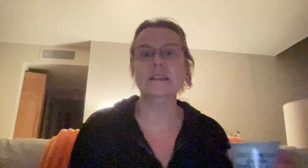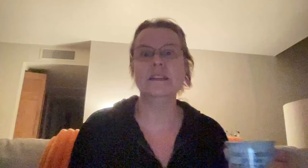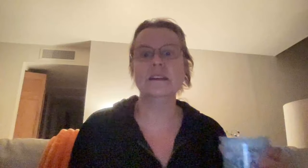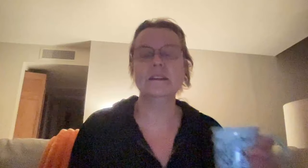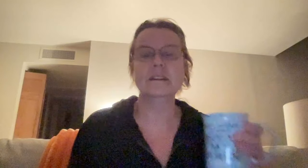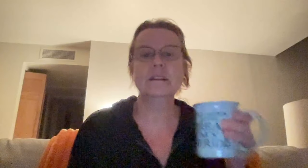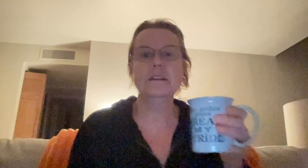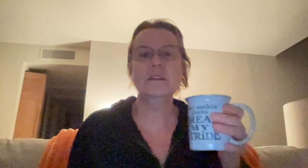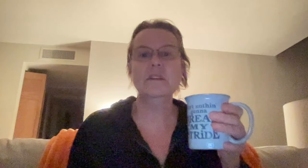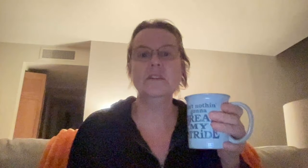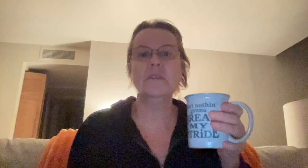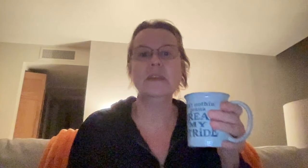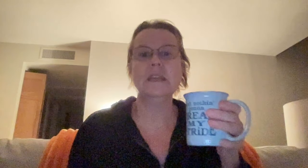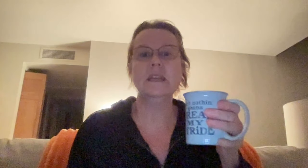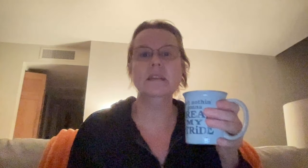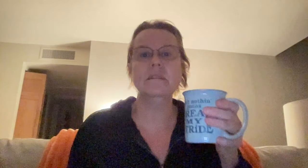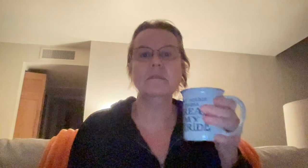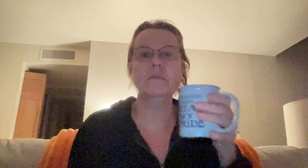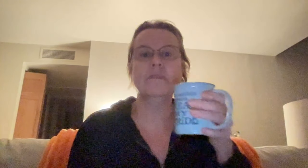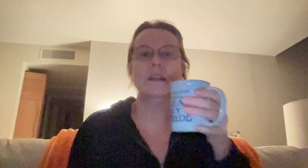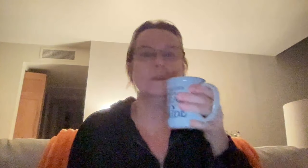a, you know, a thinking environment.